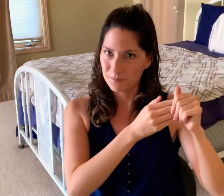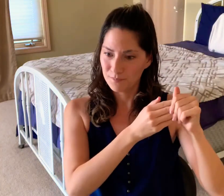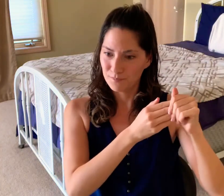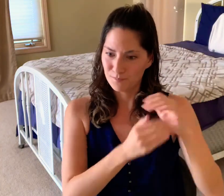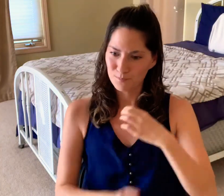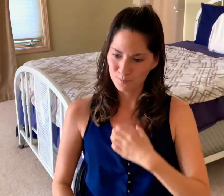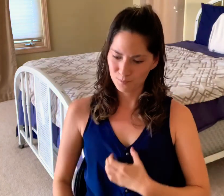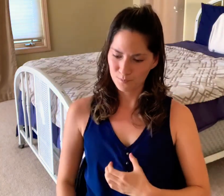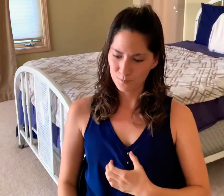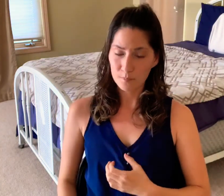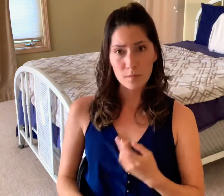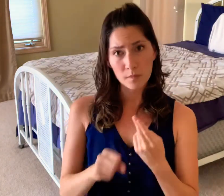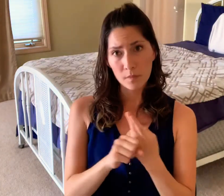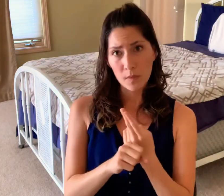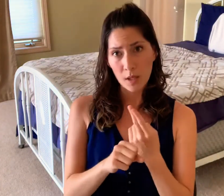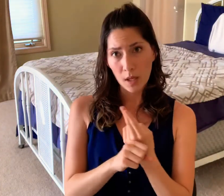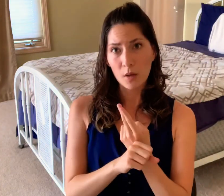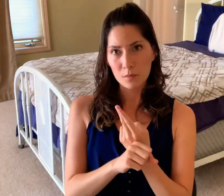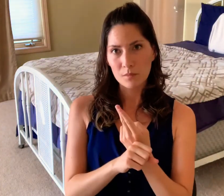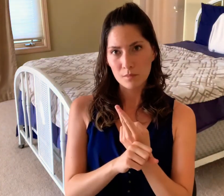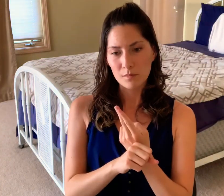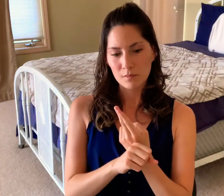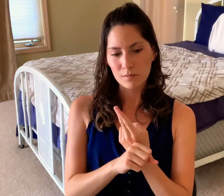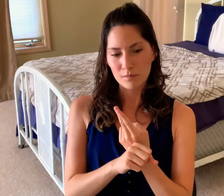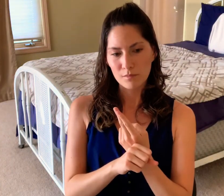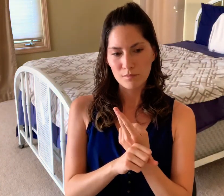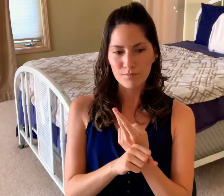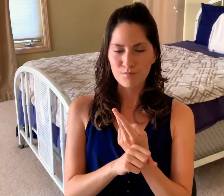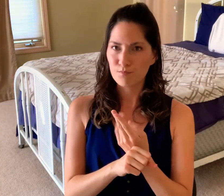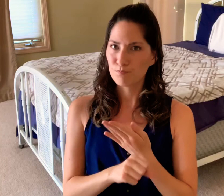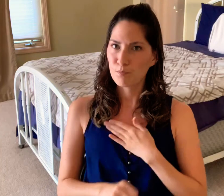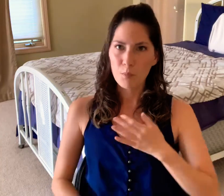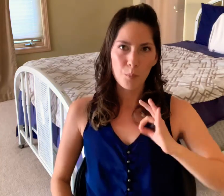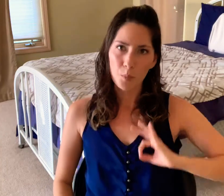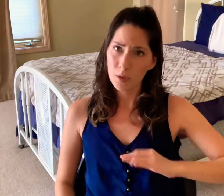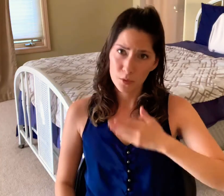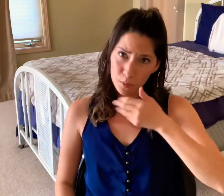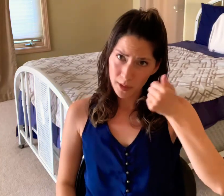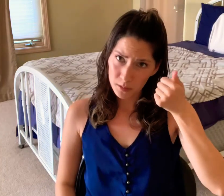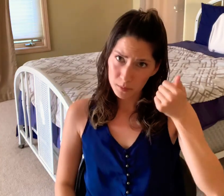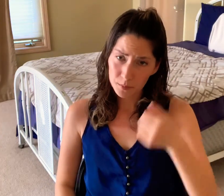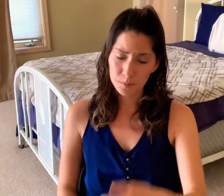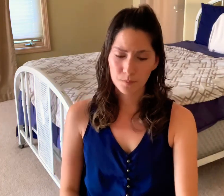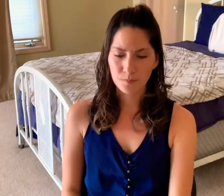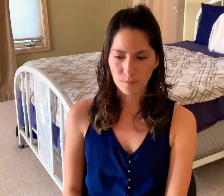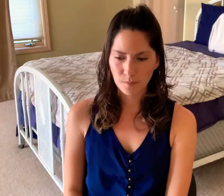to God for guidance and I have a desire to use my privilege in a better way